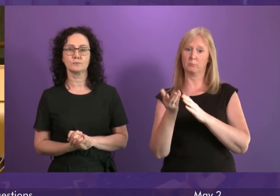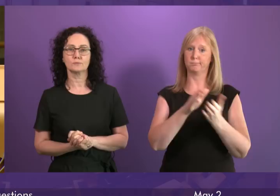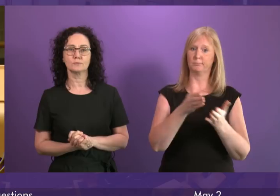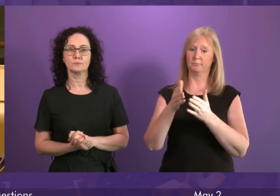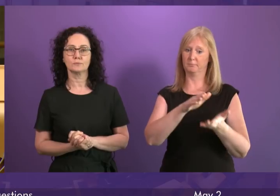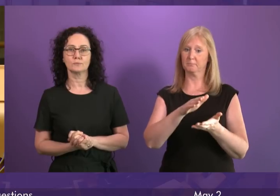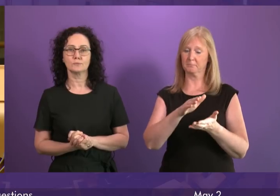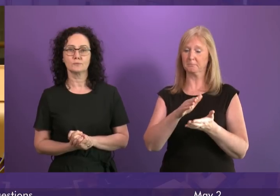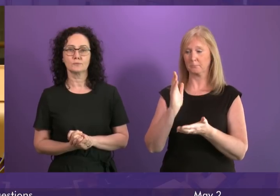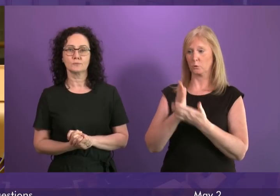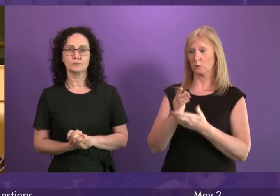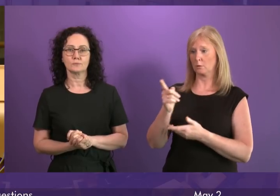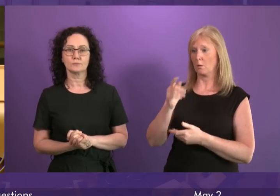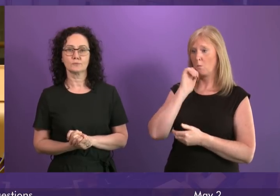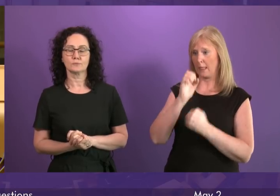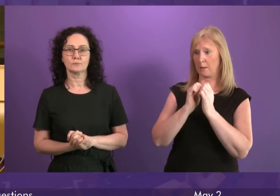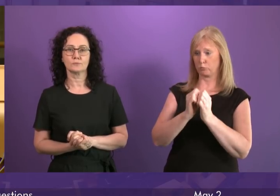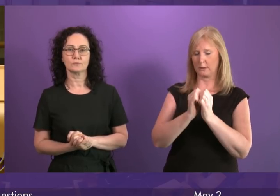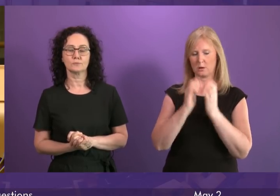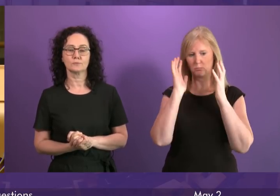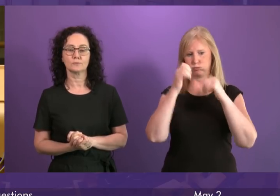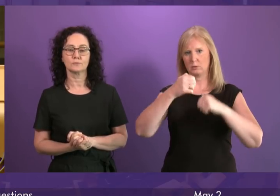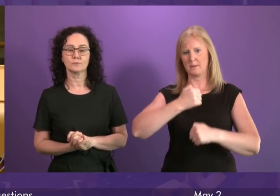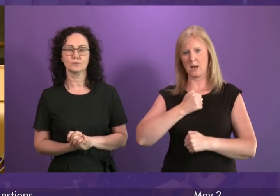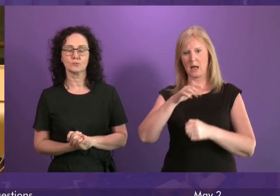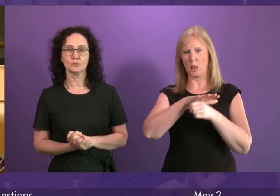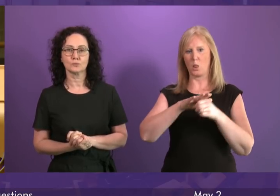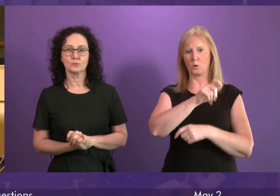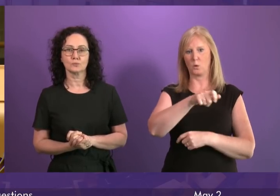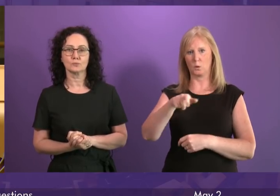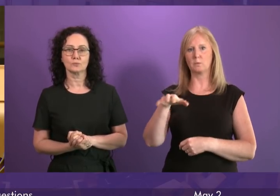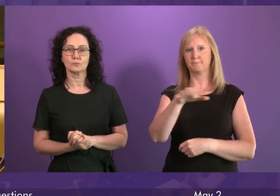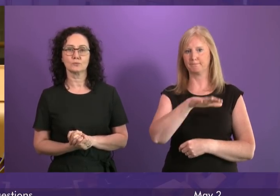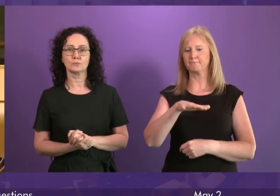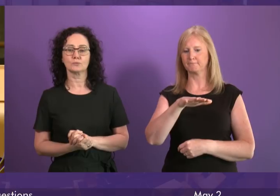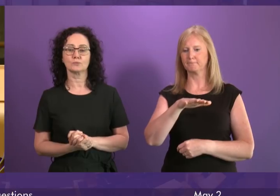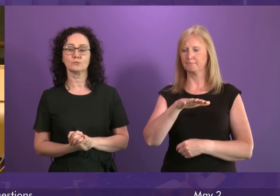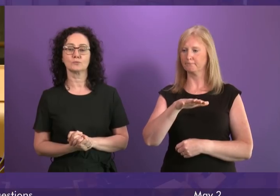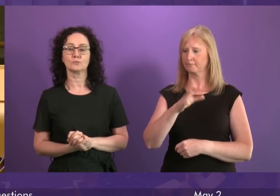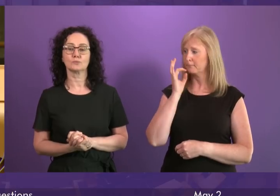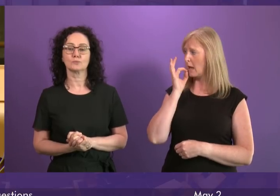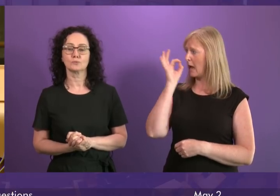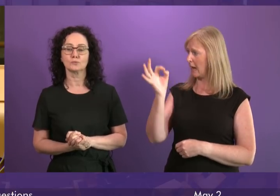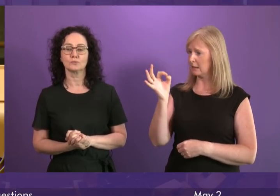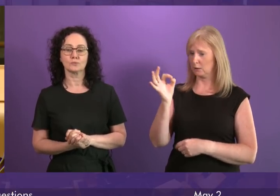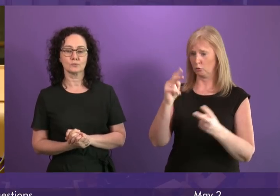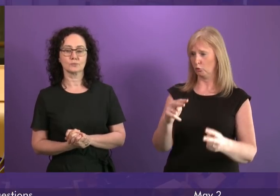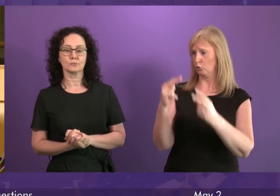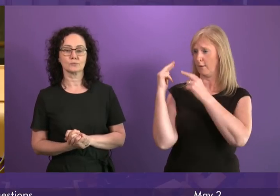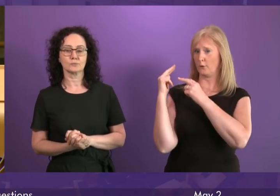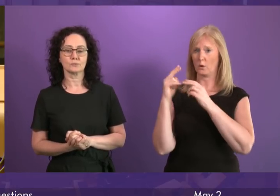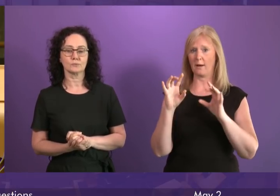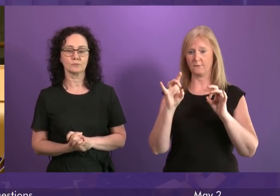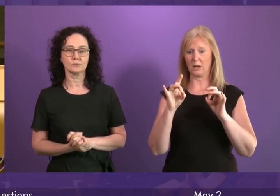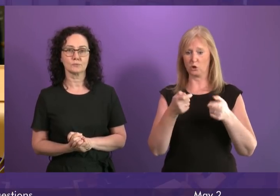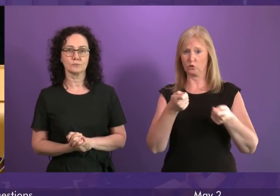I'm sure the First Minister will appreciate the concerns of my local constituents. Can I therefore ask her to ensure that there is a review of infection